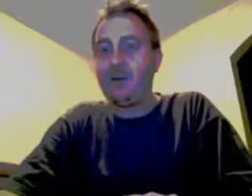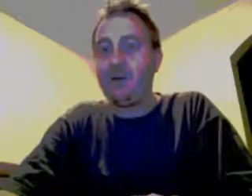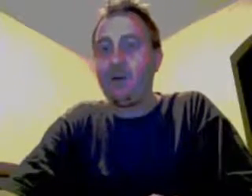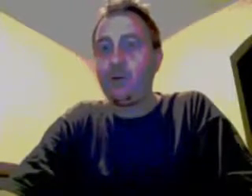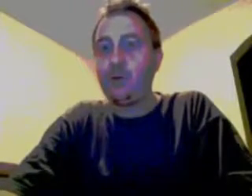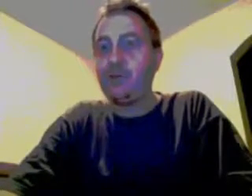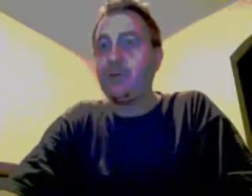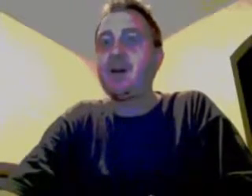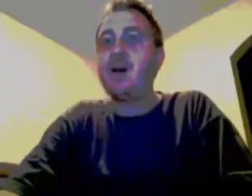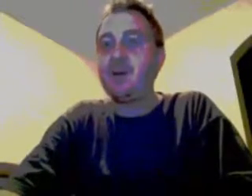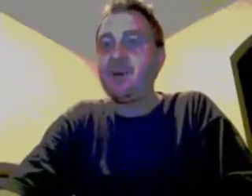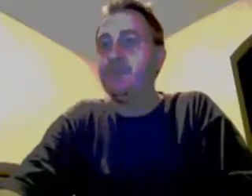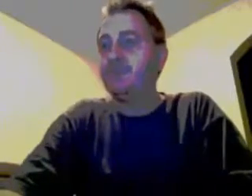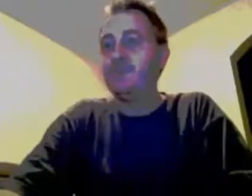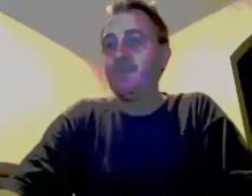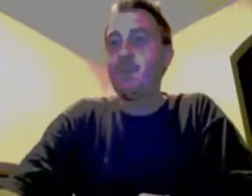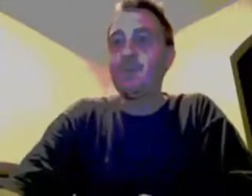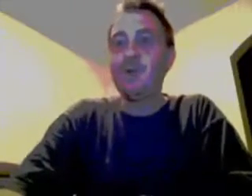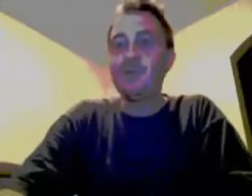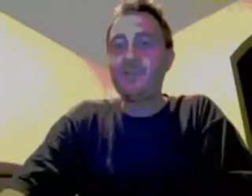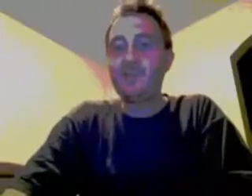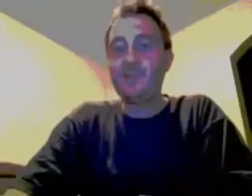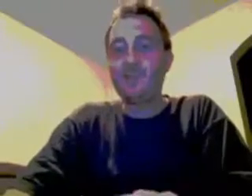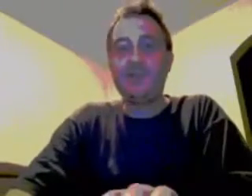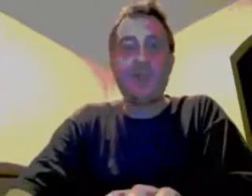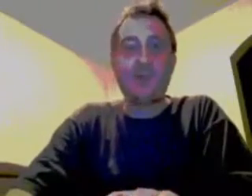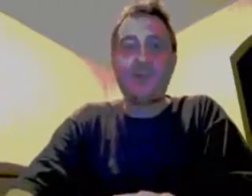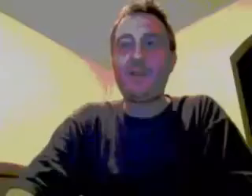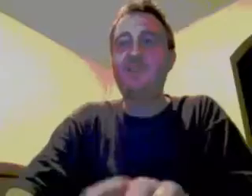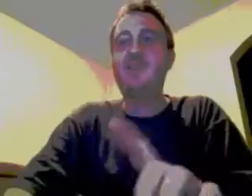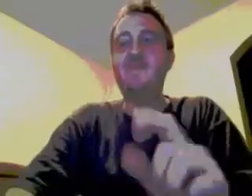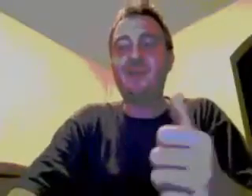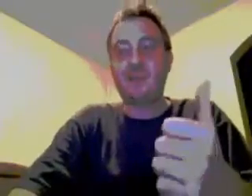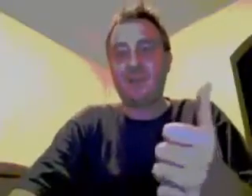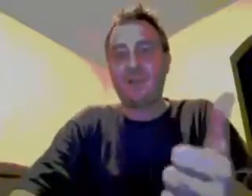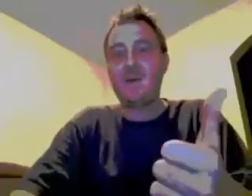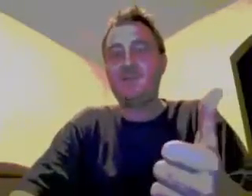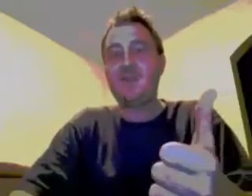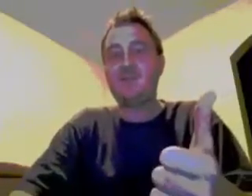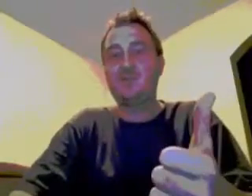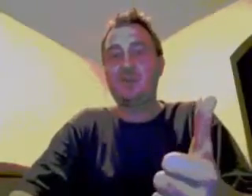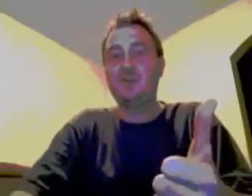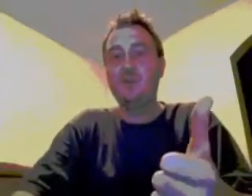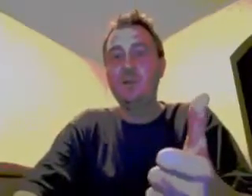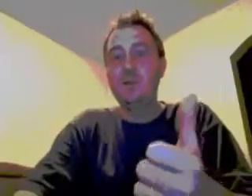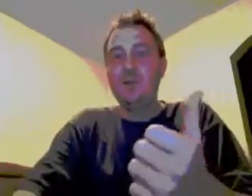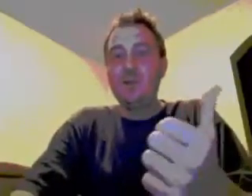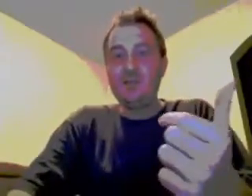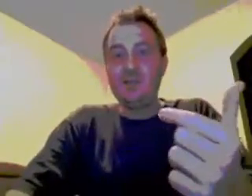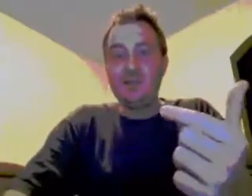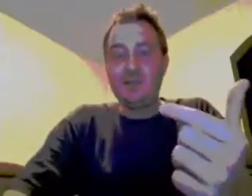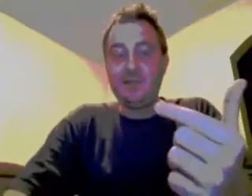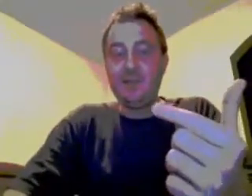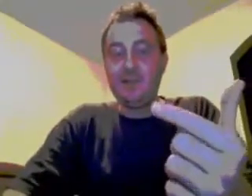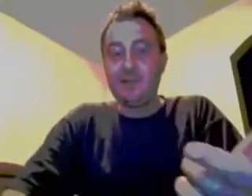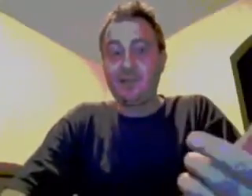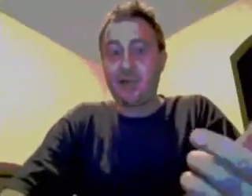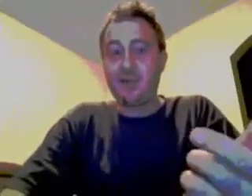inclusive economy. Progress is going to reach everybody. She admits that climate change is real. She is talking